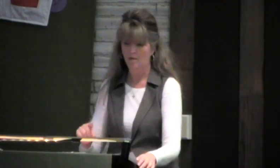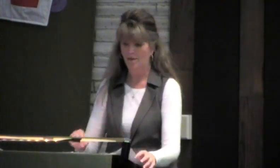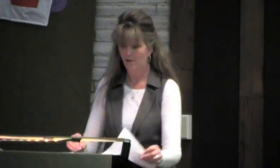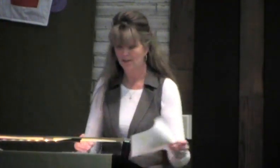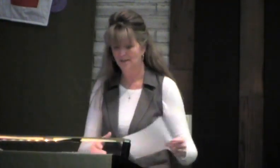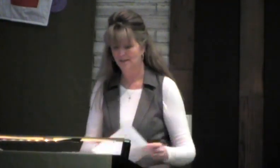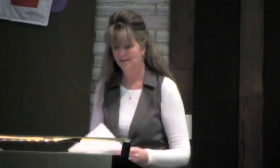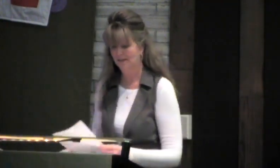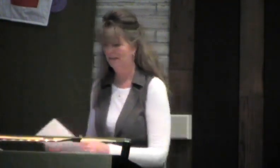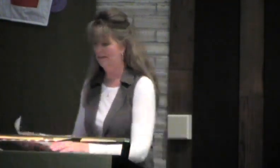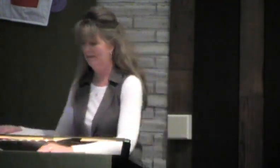right?